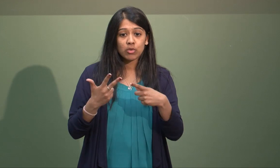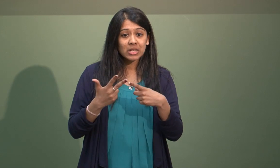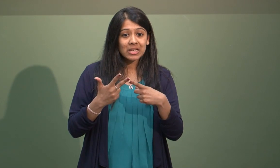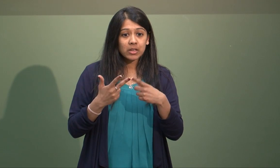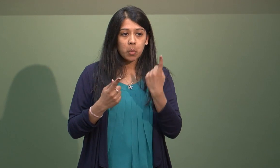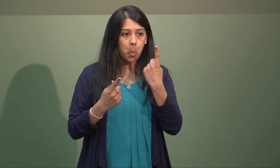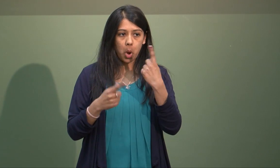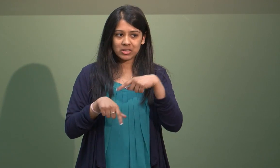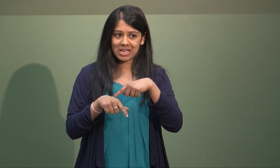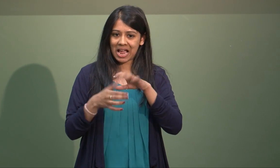support tutor as well.